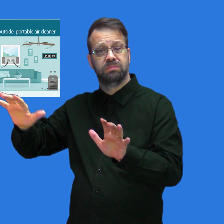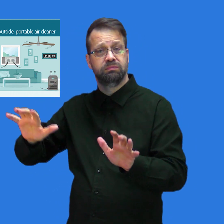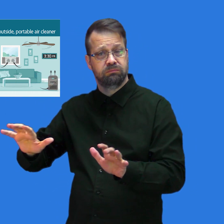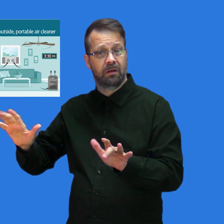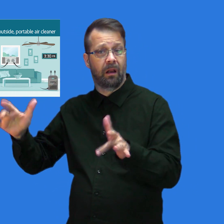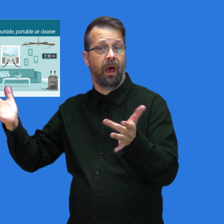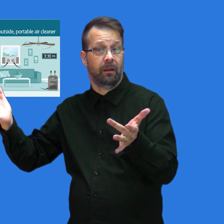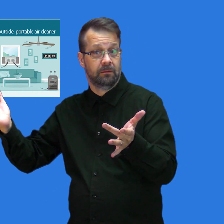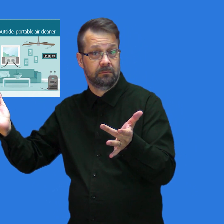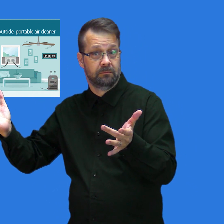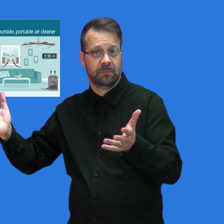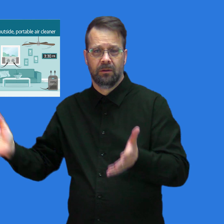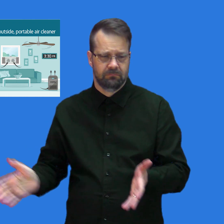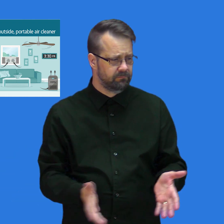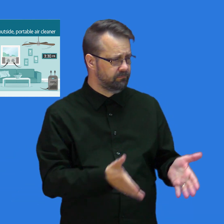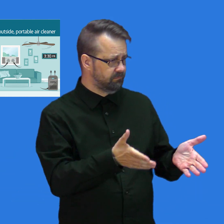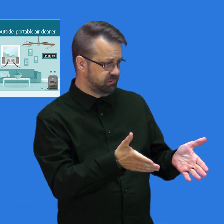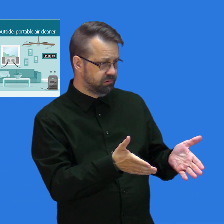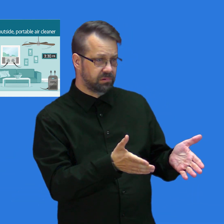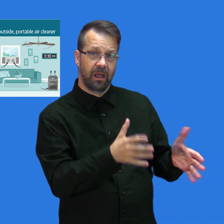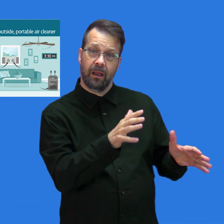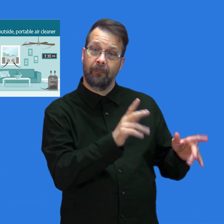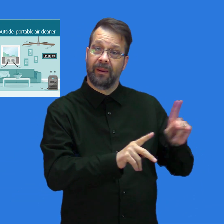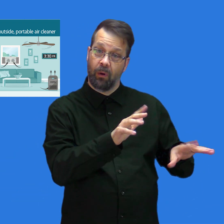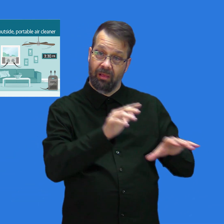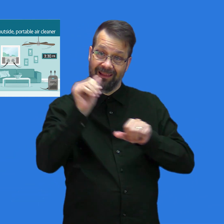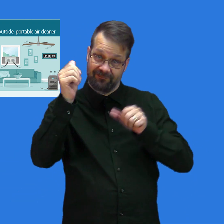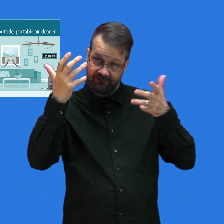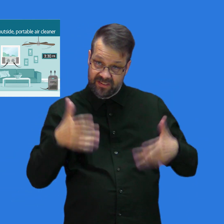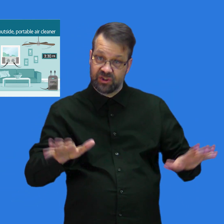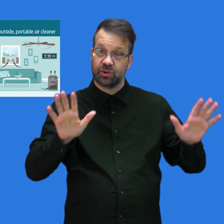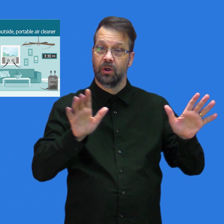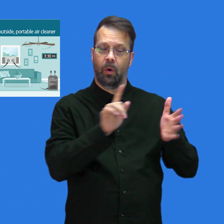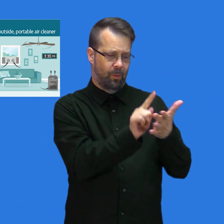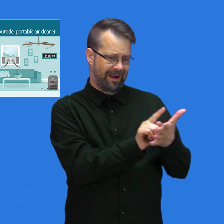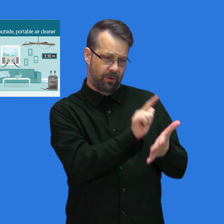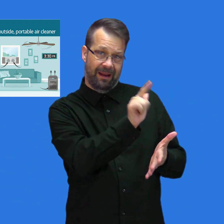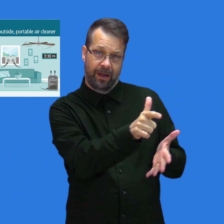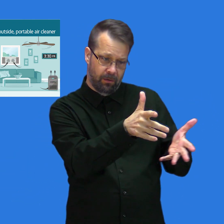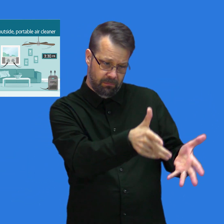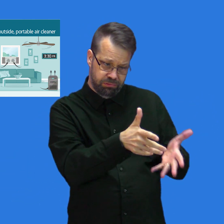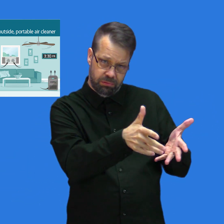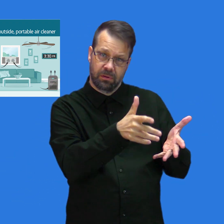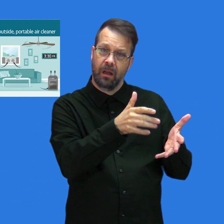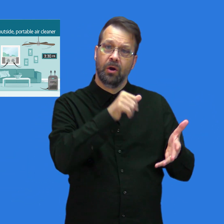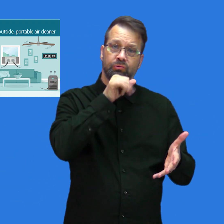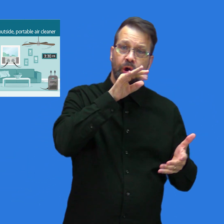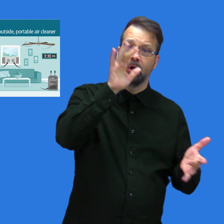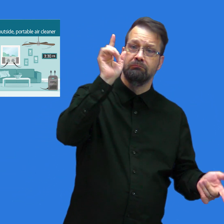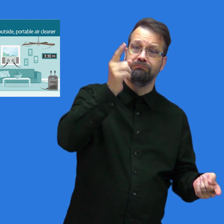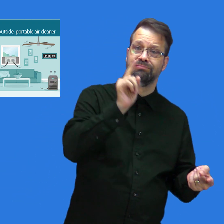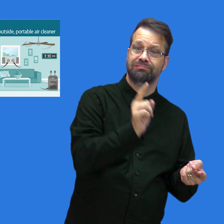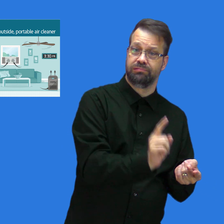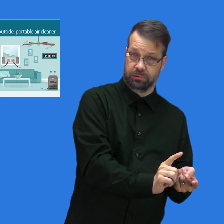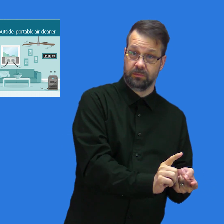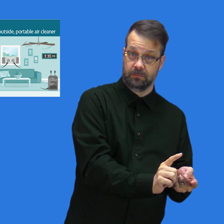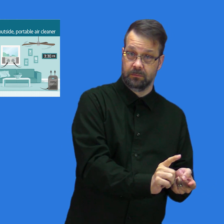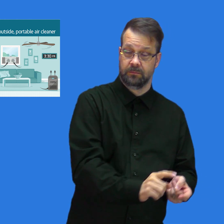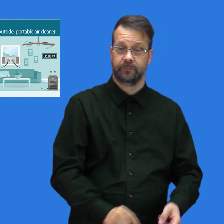And the picture on the right shows fewer virus particles remaining in the air one hour later with